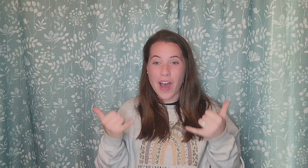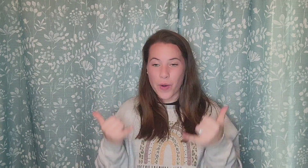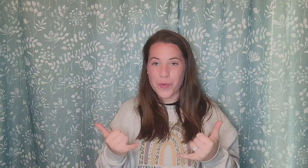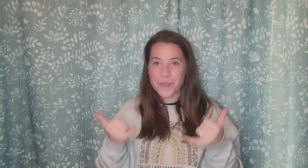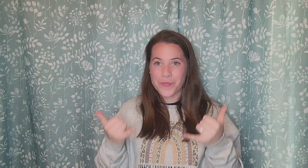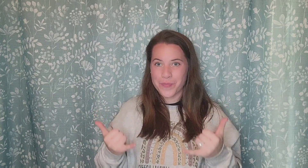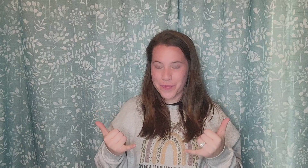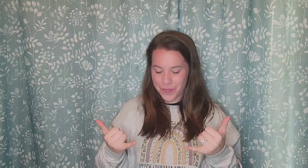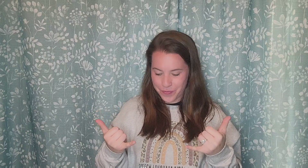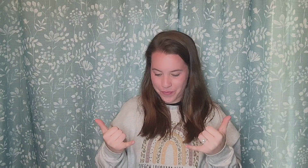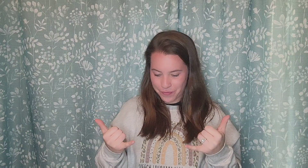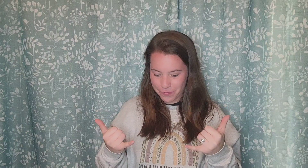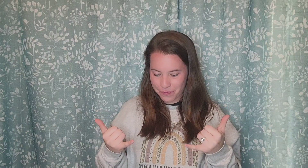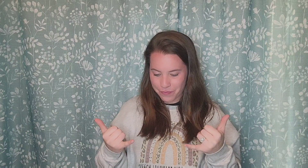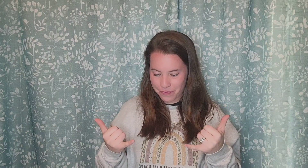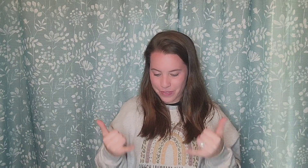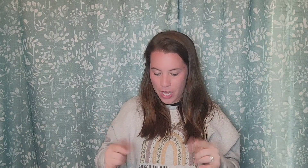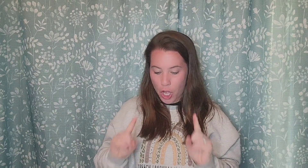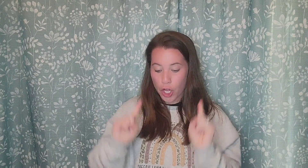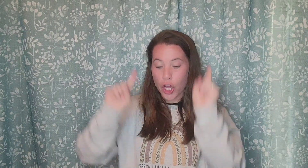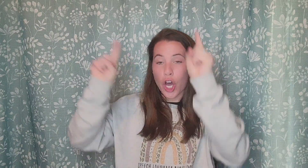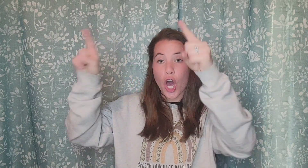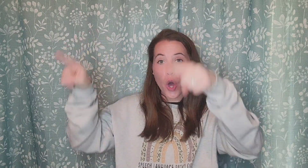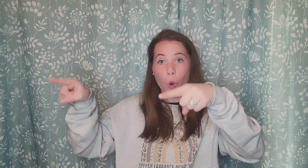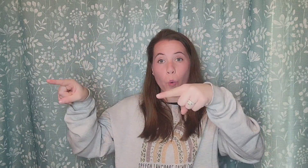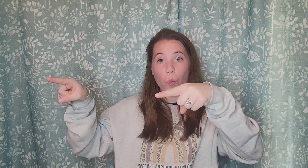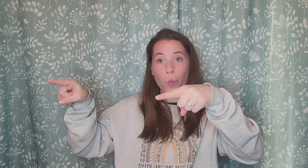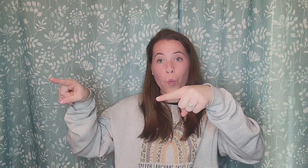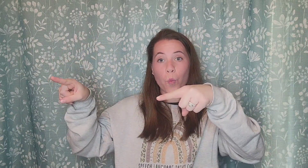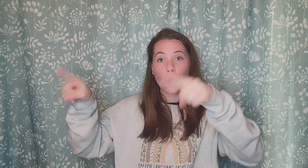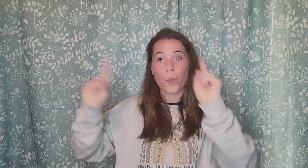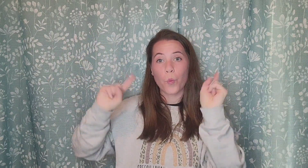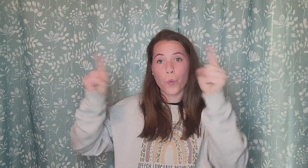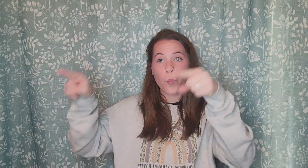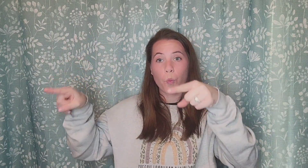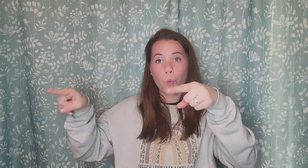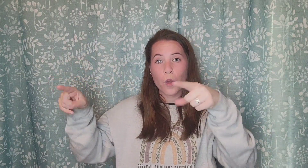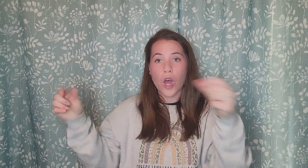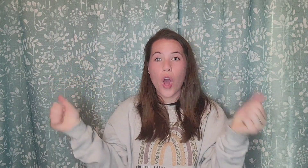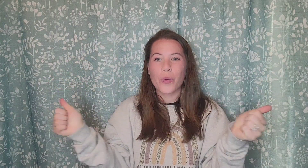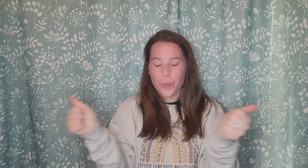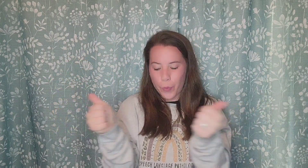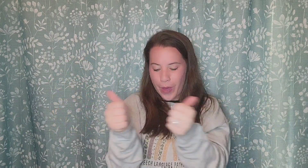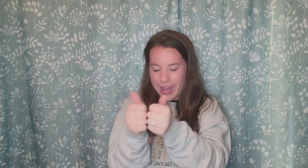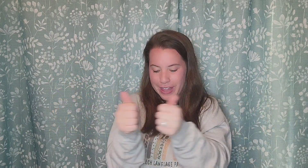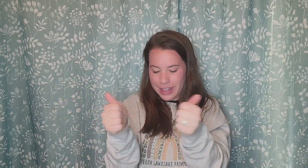go with with